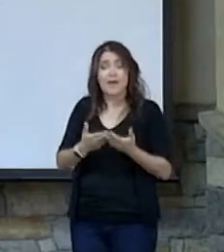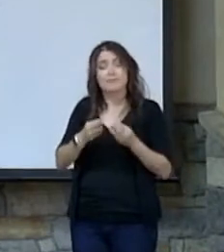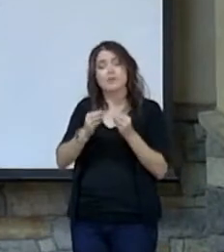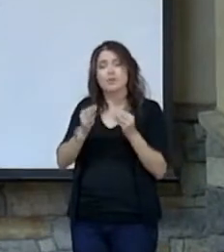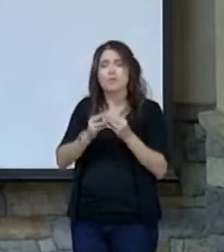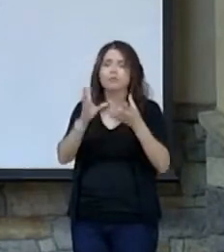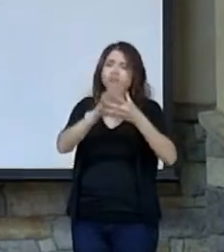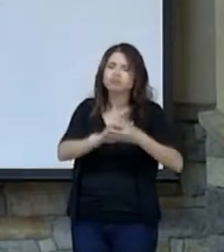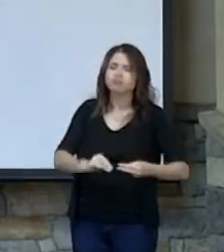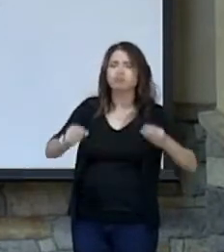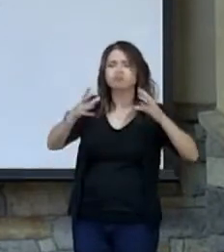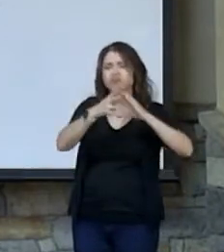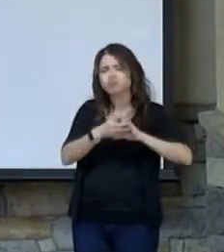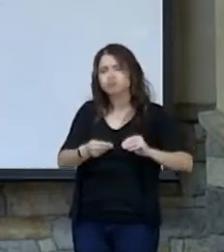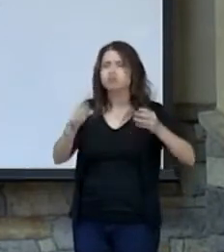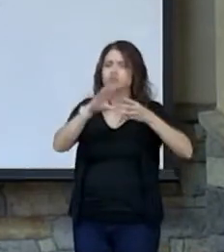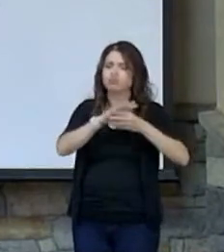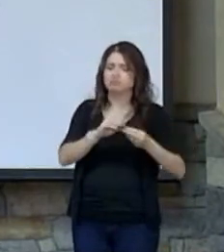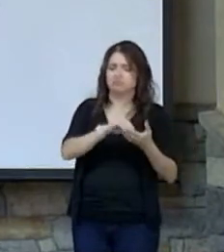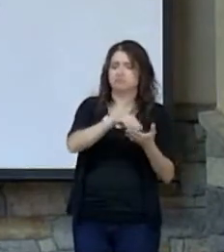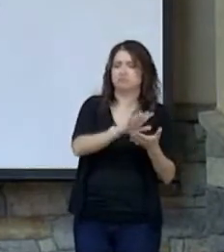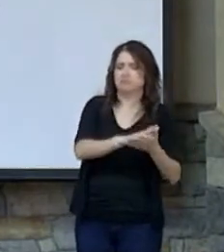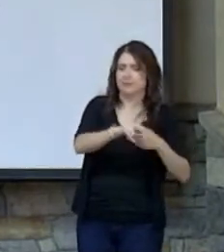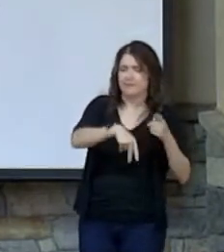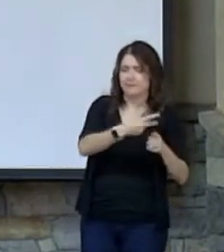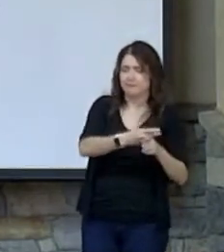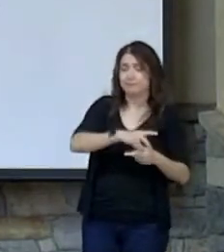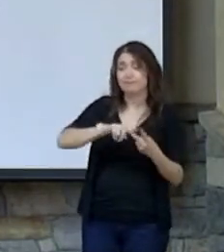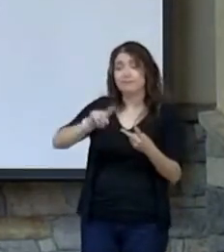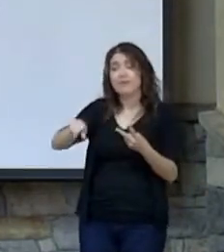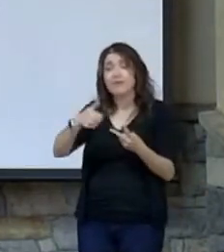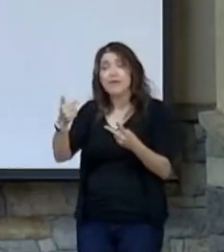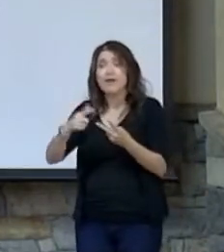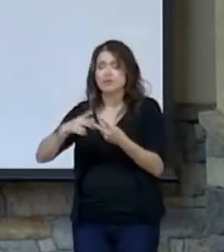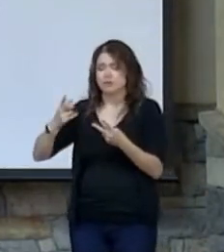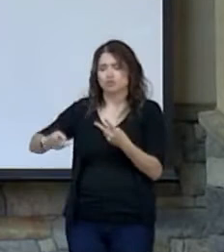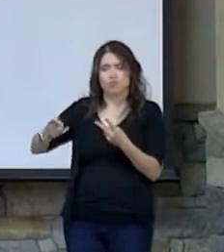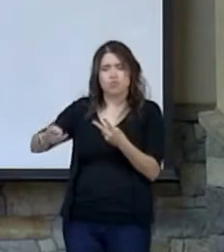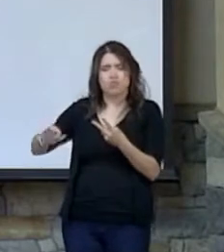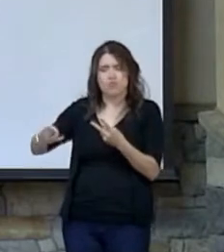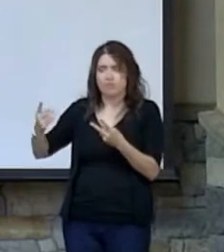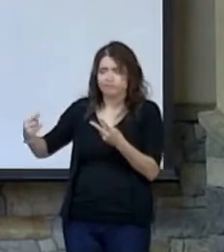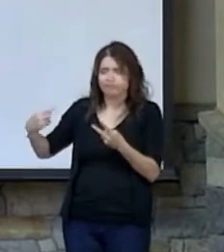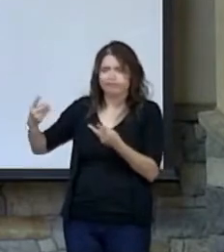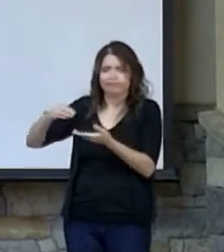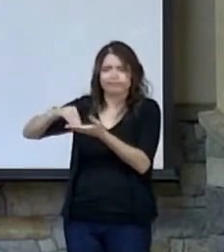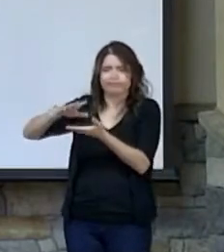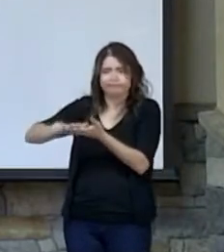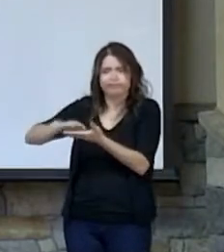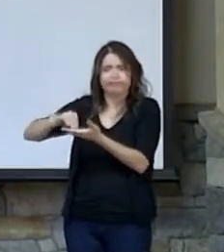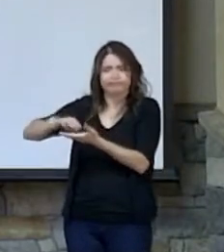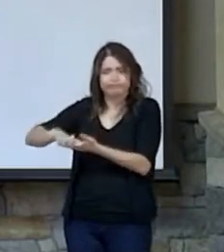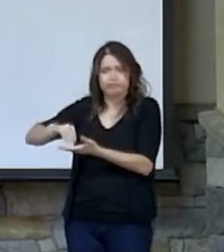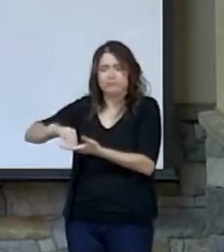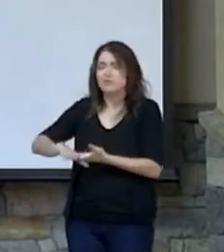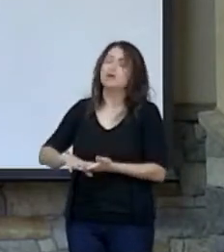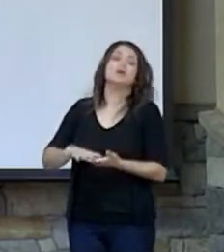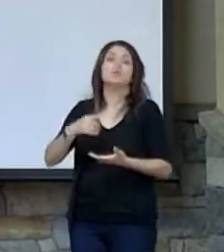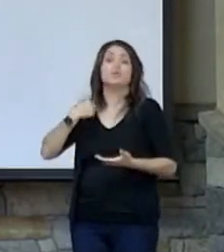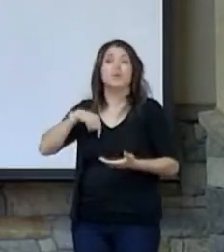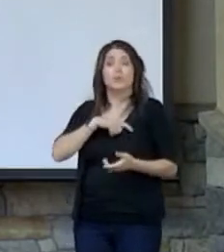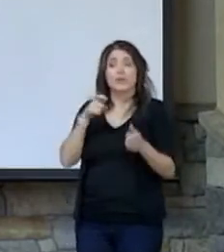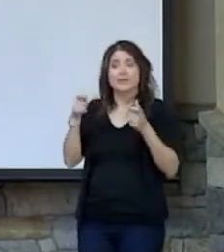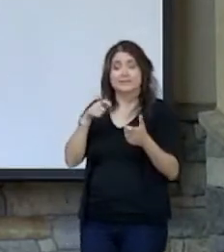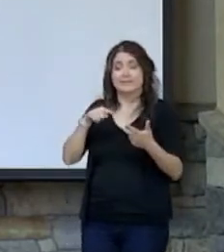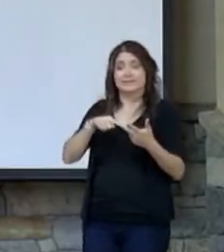story in terms of a type of literature. Some parts are historical in nature. What we're dealing with